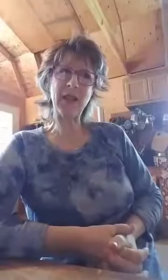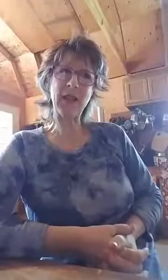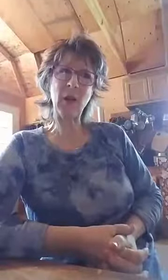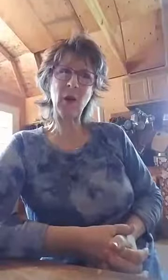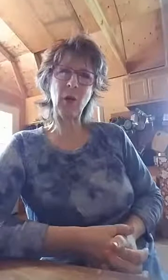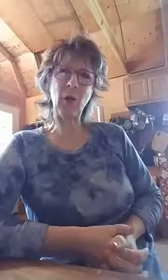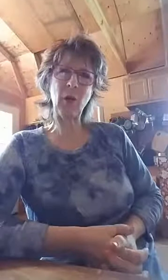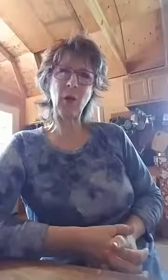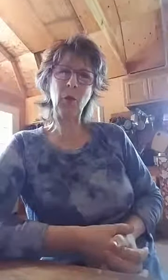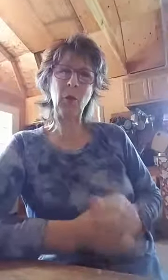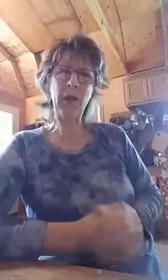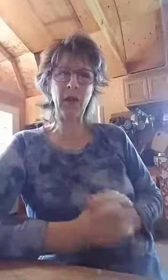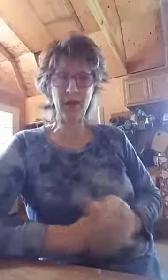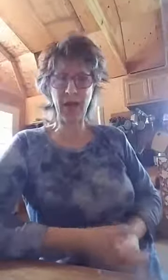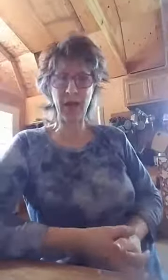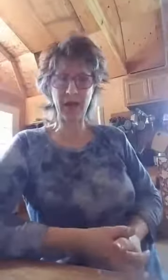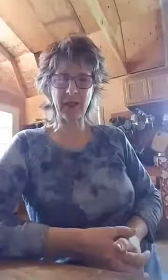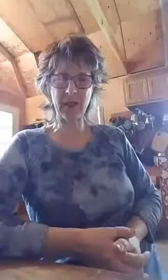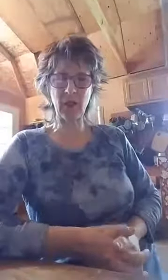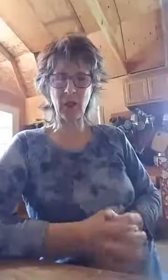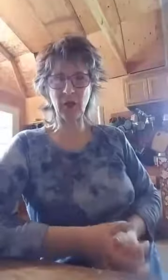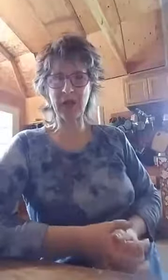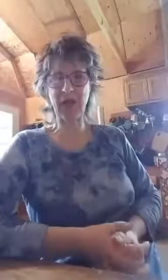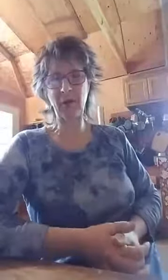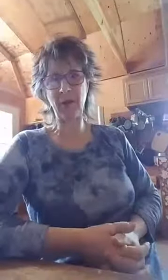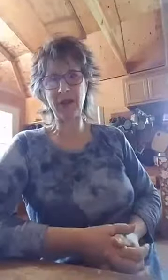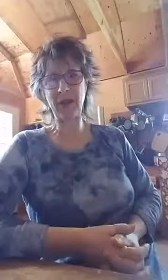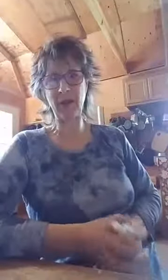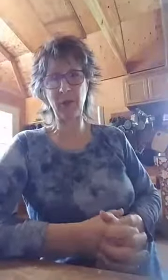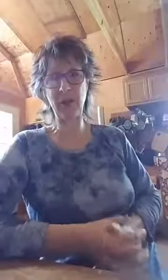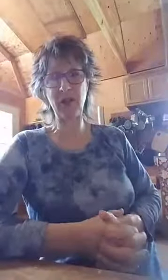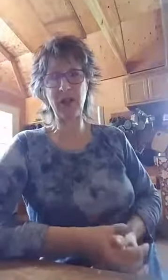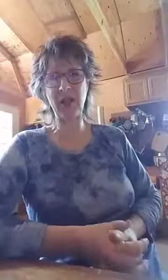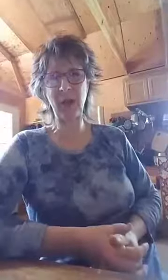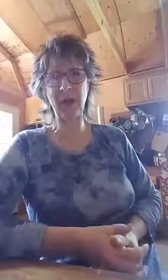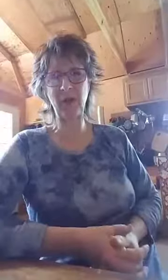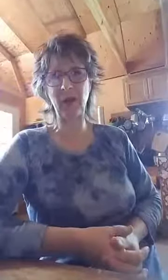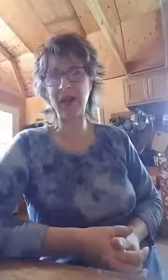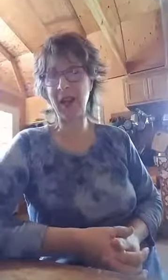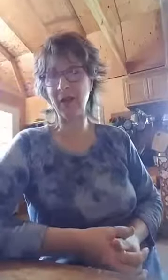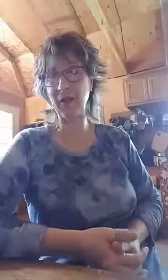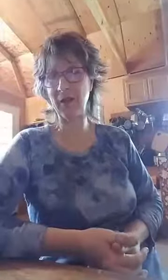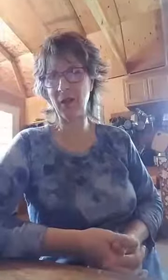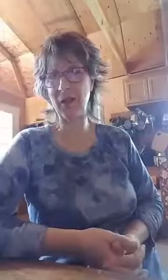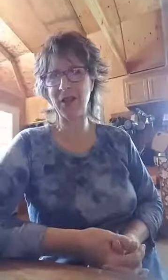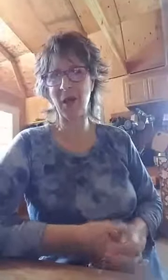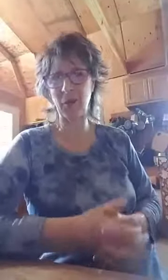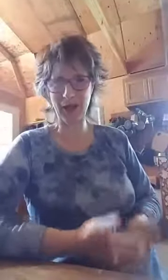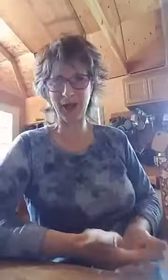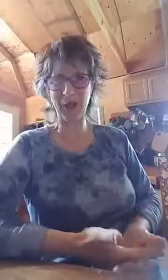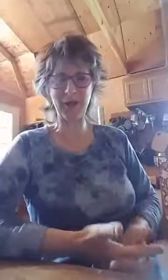we are not using everything that the blood of Jesus paid for us to have as far as our brain goes.